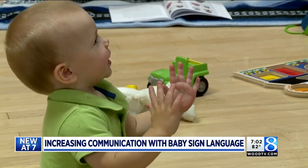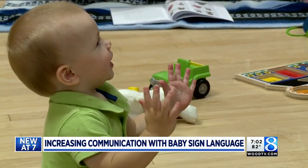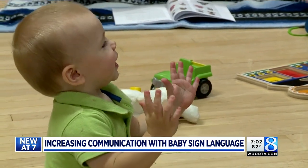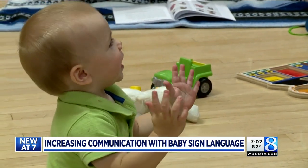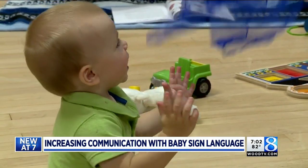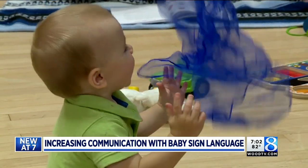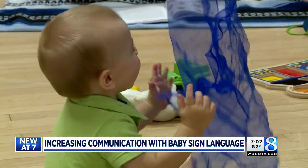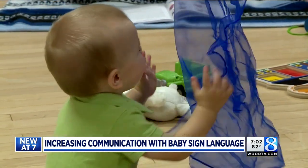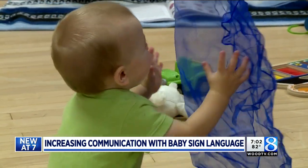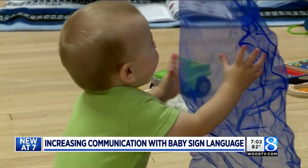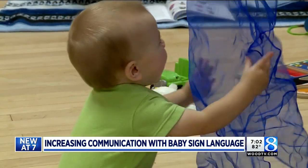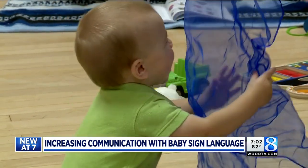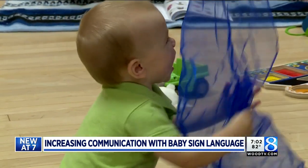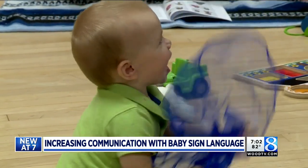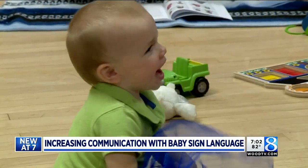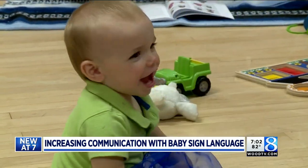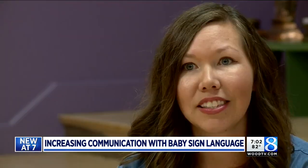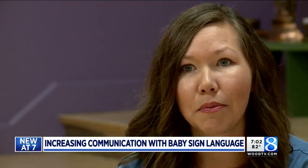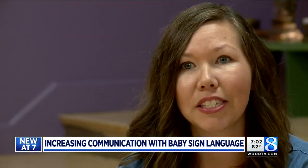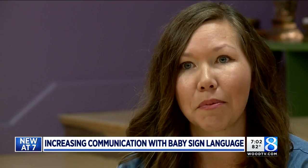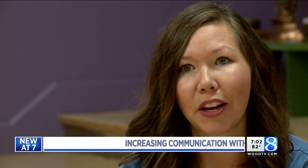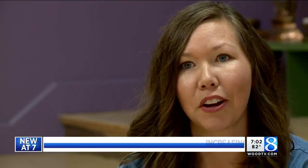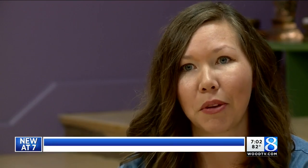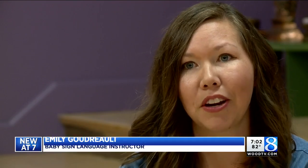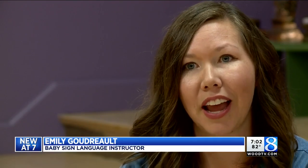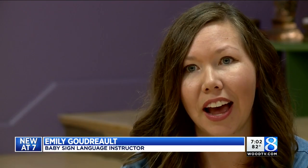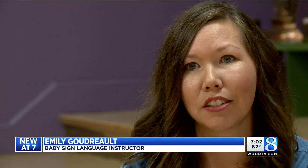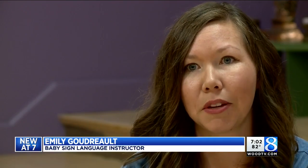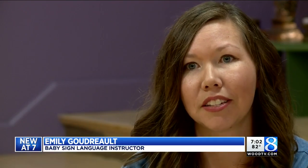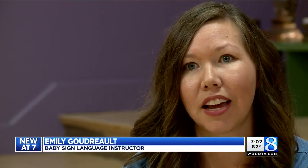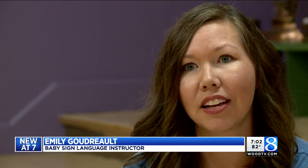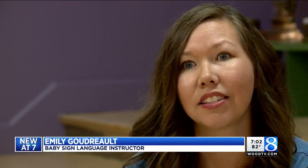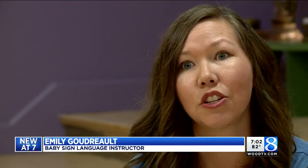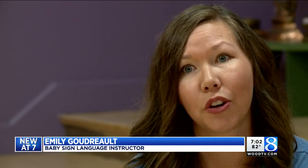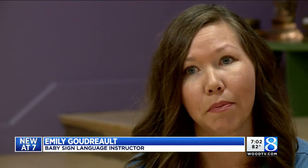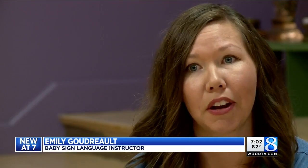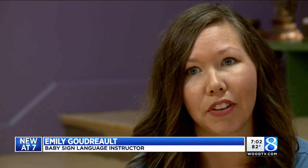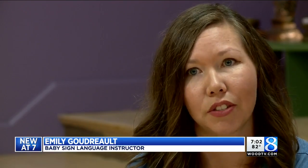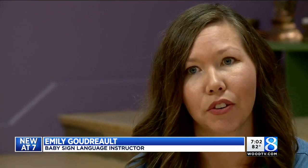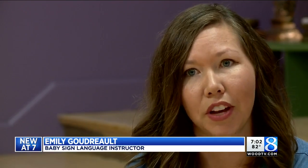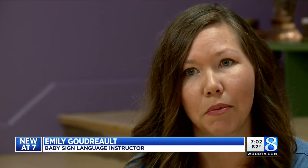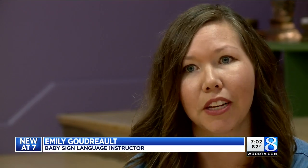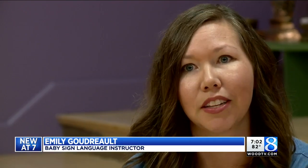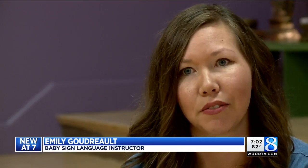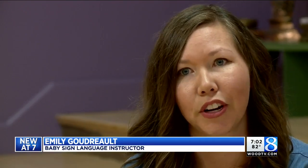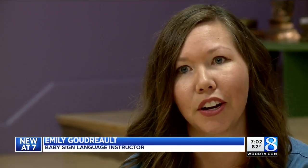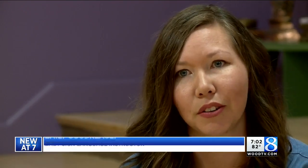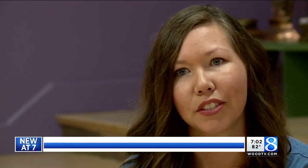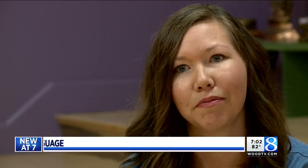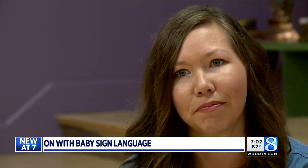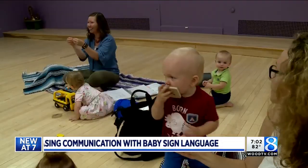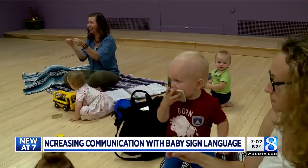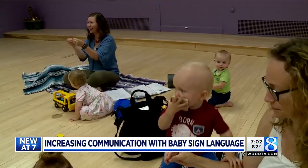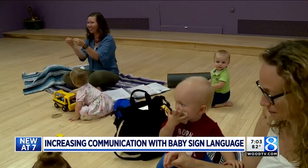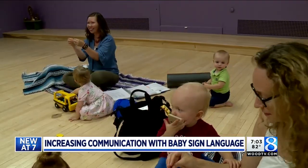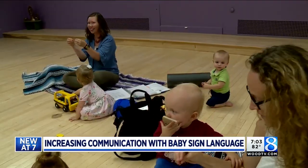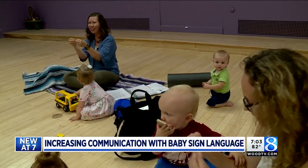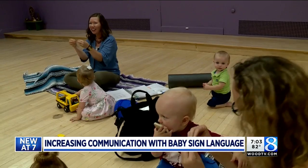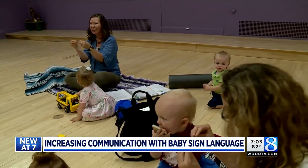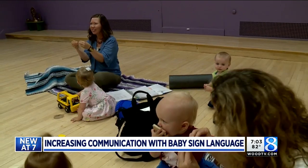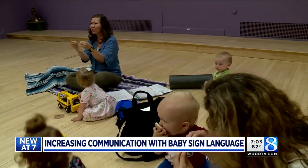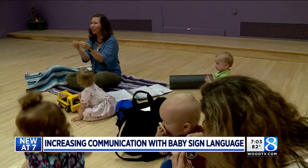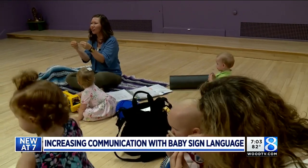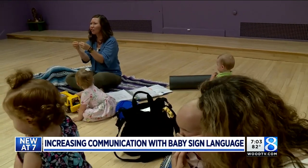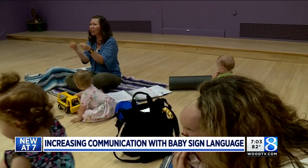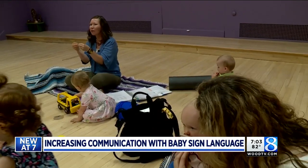that class didn't exist locally. Well, that needs to be something our community has because it has such great benefits for families and for kiddos. As a speech